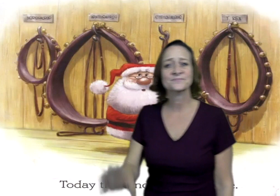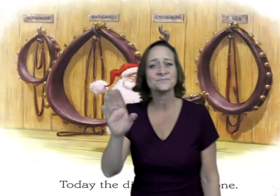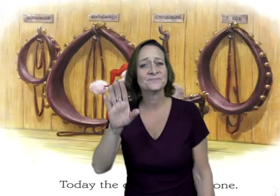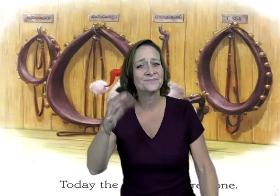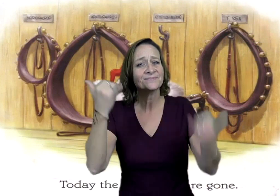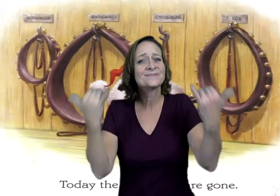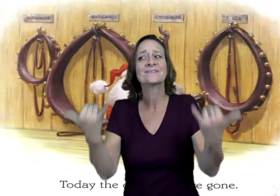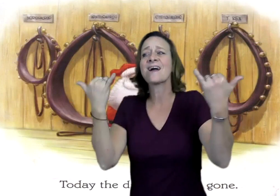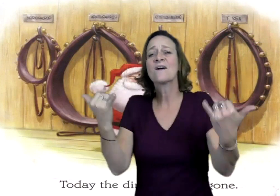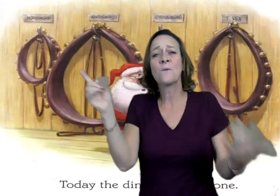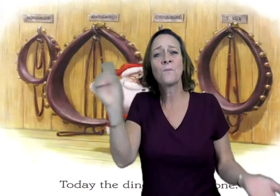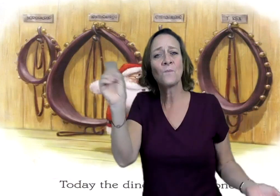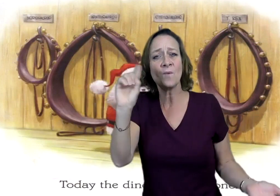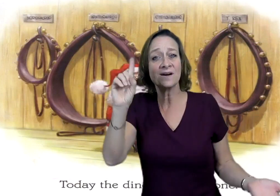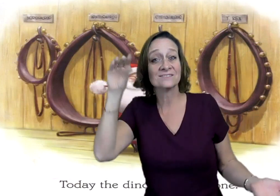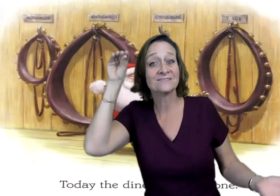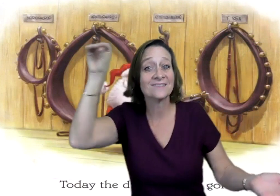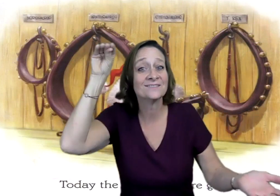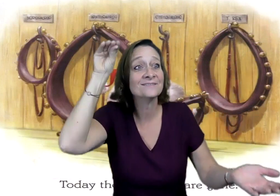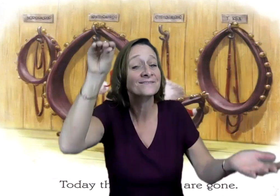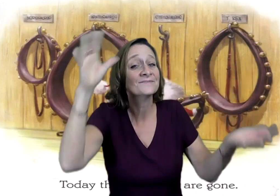Today, the dinosaurs are gone.